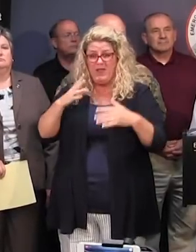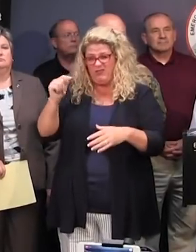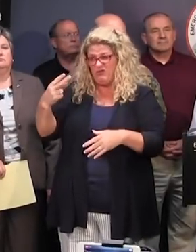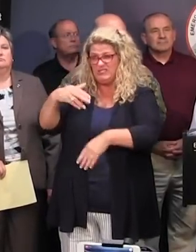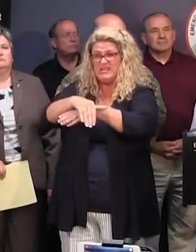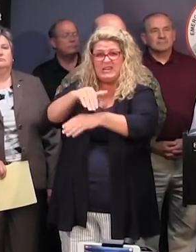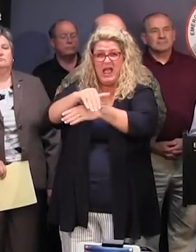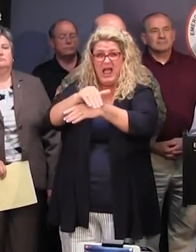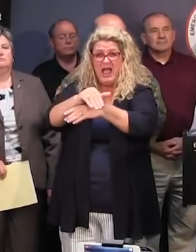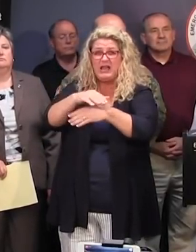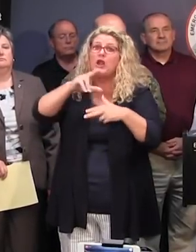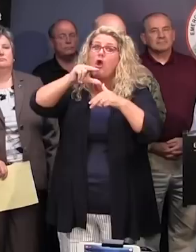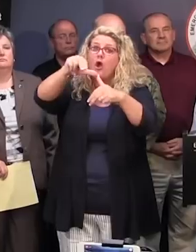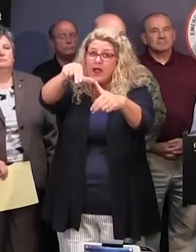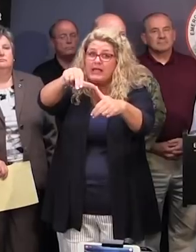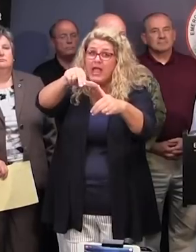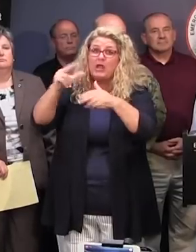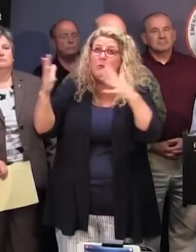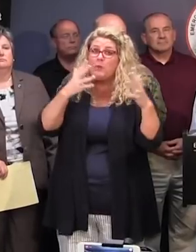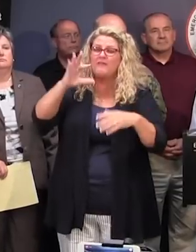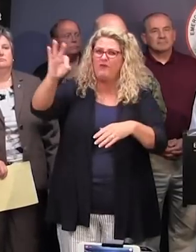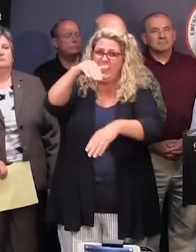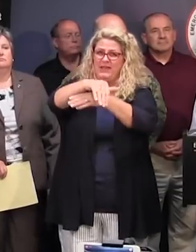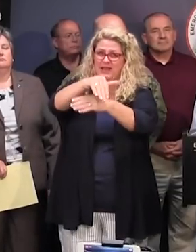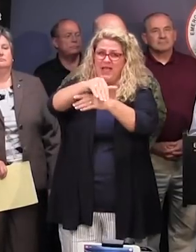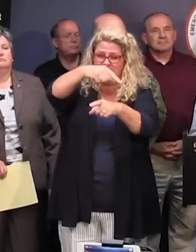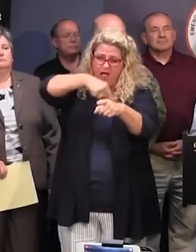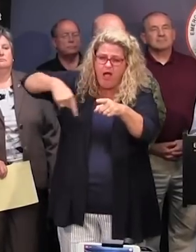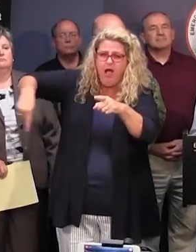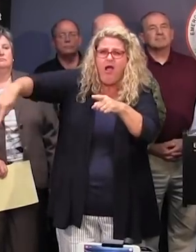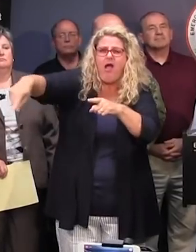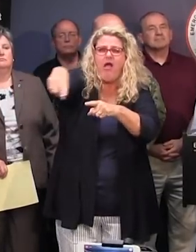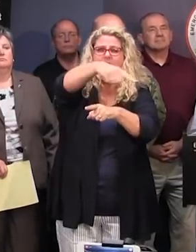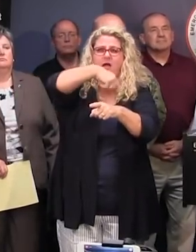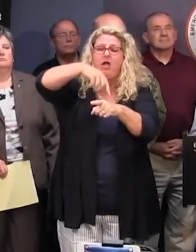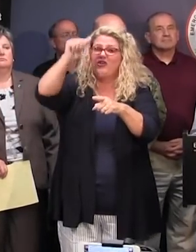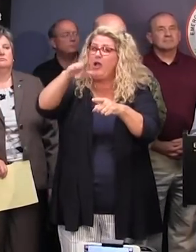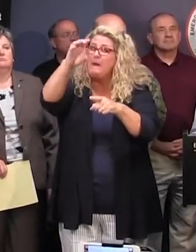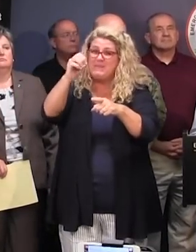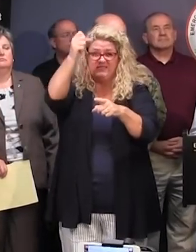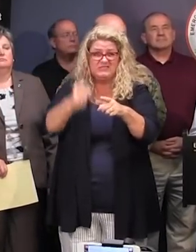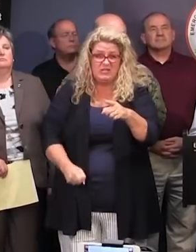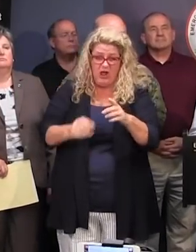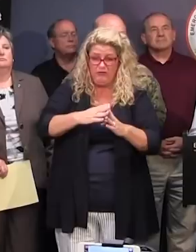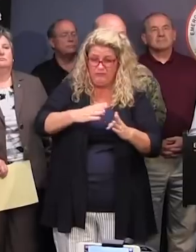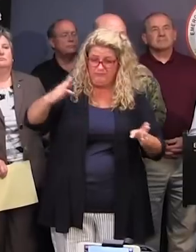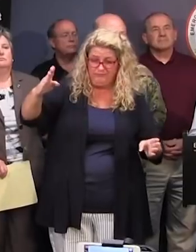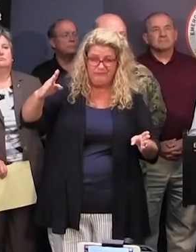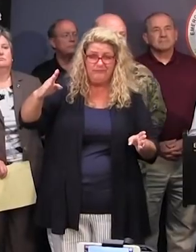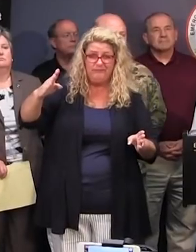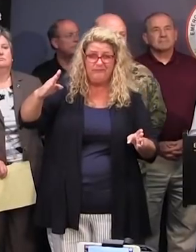evening and potential hurricane-force winds Friday night. Tropical storm-force winds could reach the southern part of the coast and even